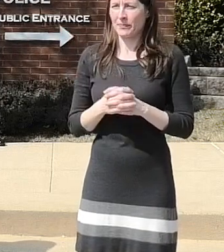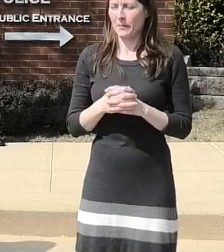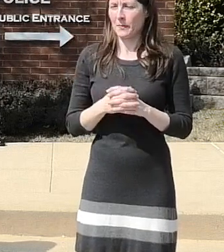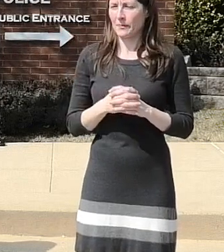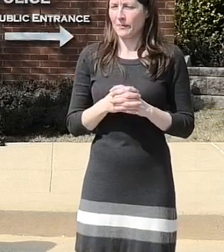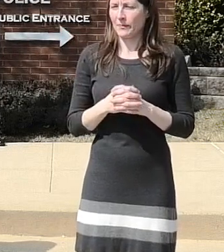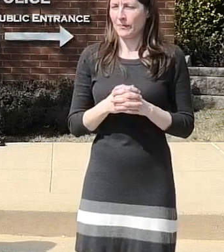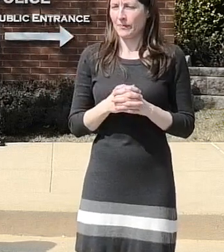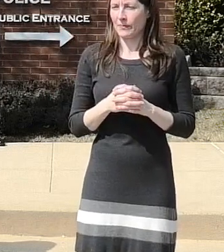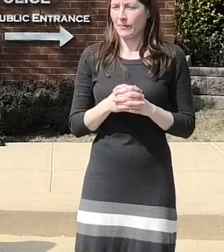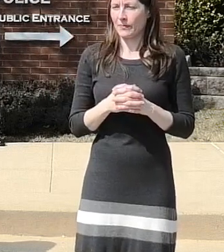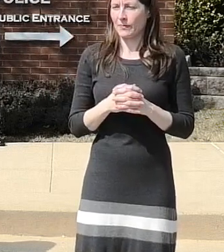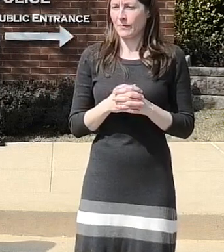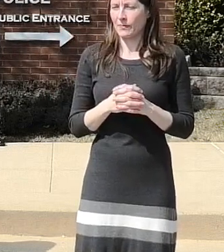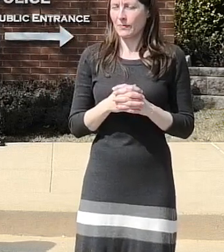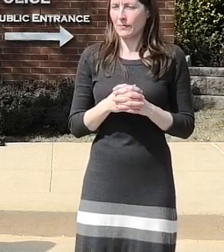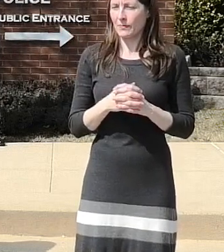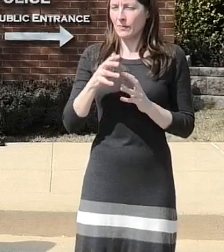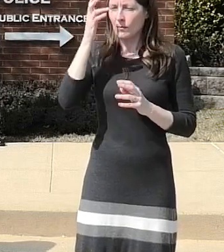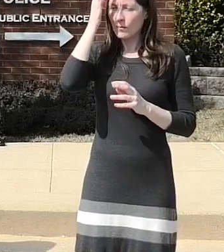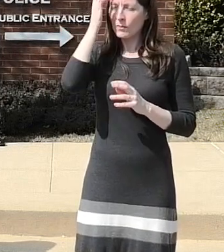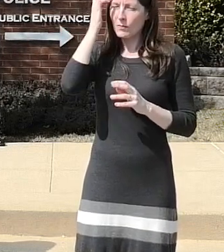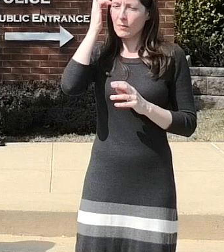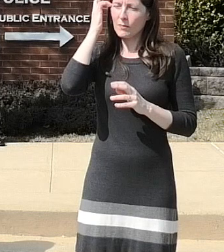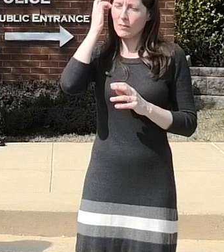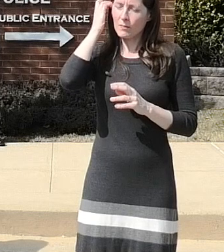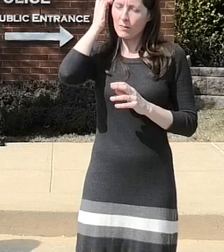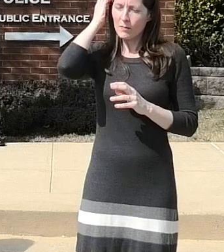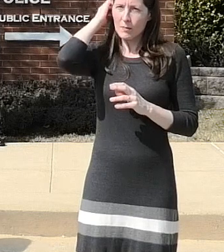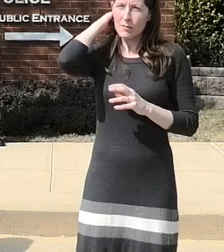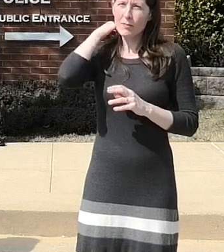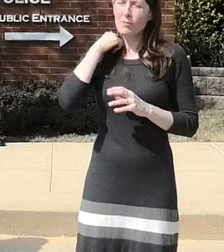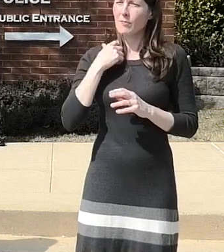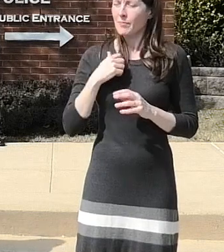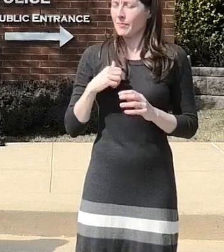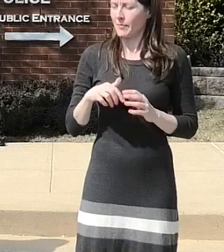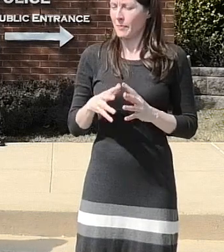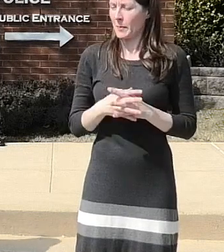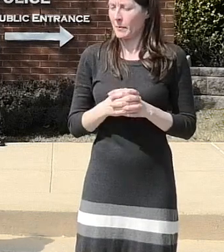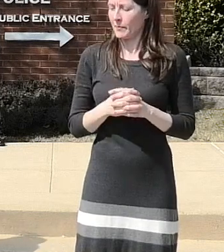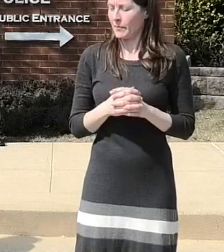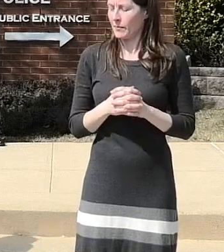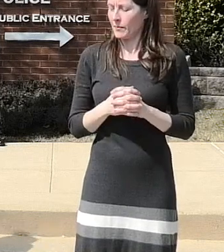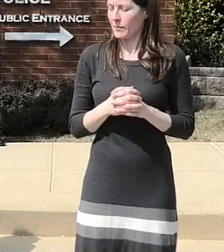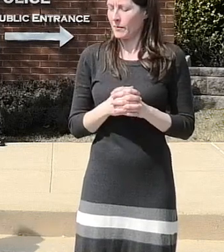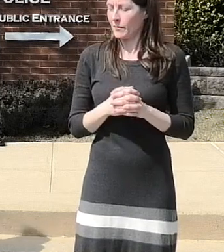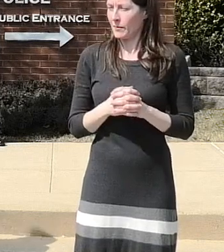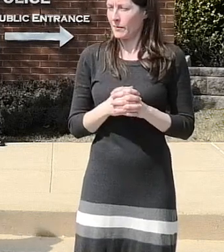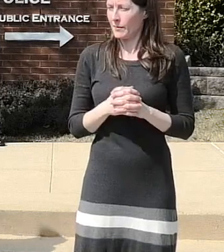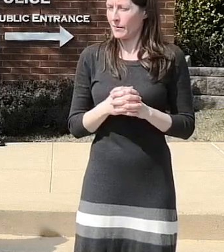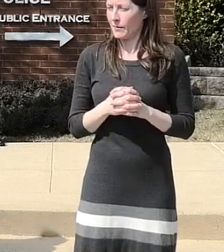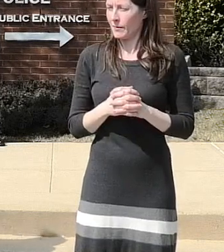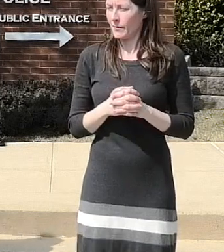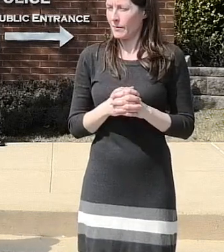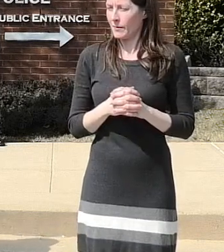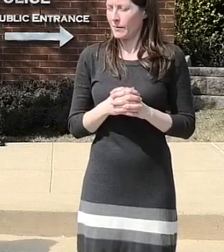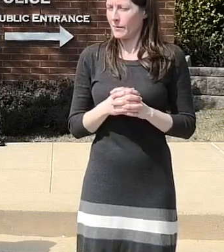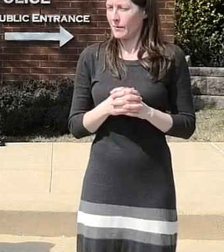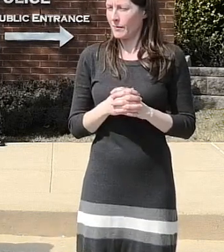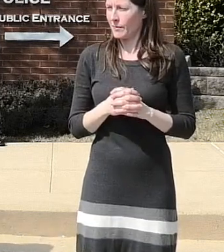started after his 2010 resignation do we know if any of this was retaliation for something that may have happened on the job